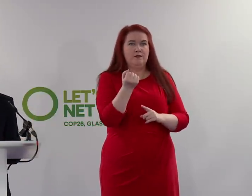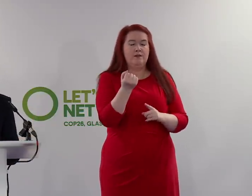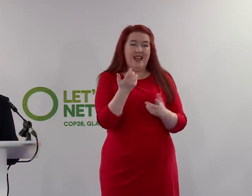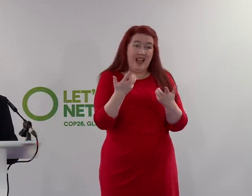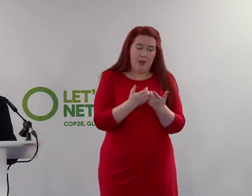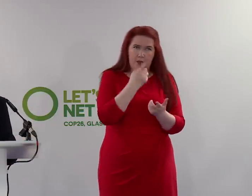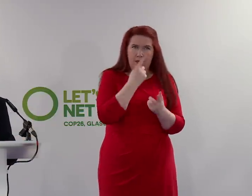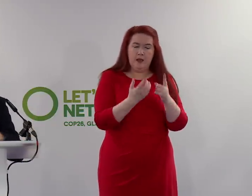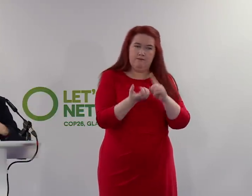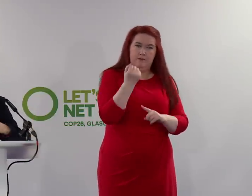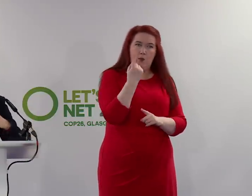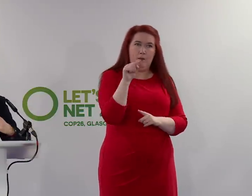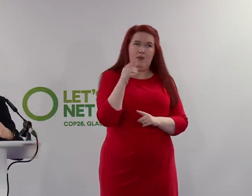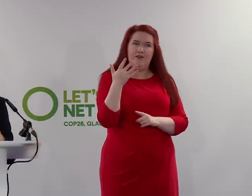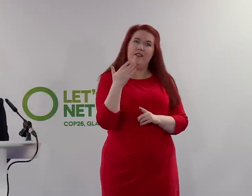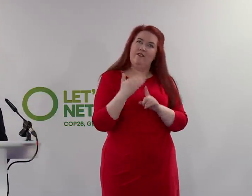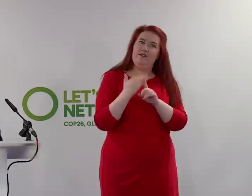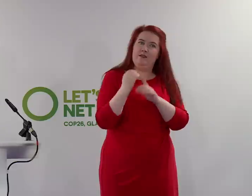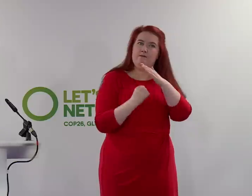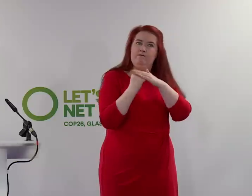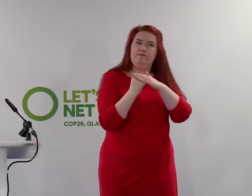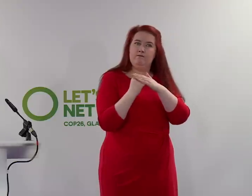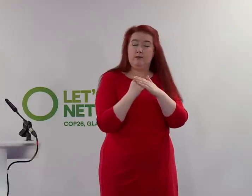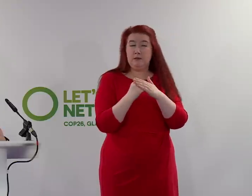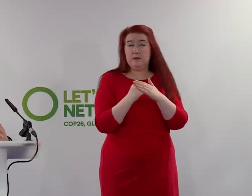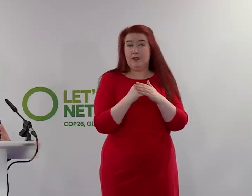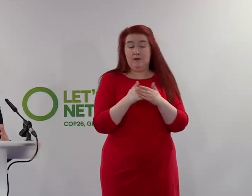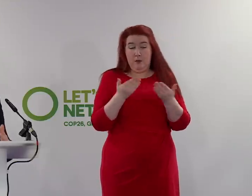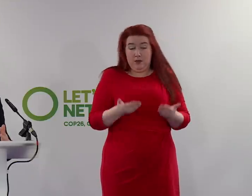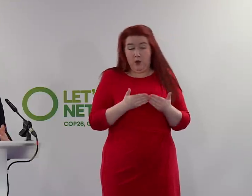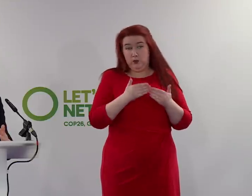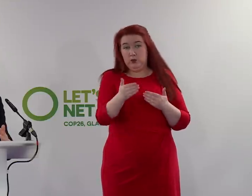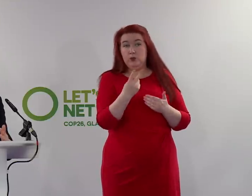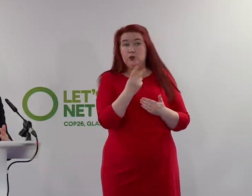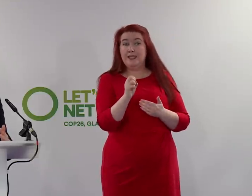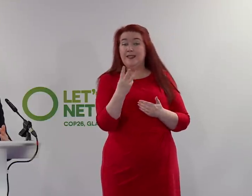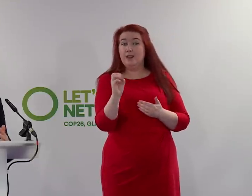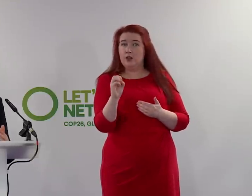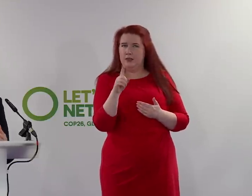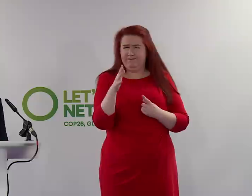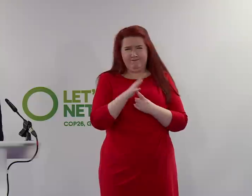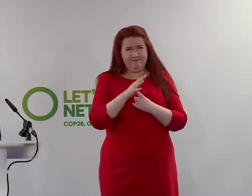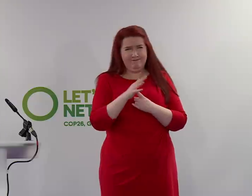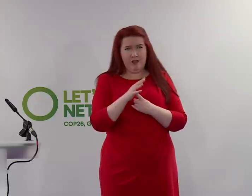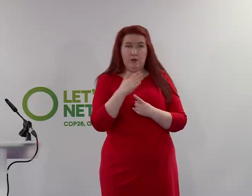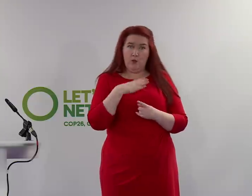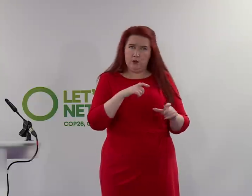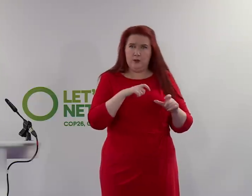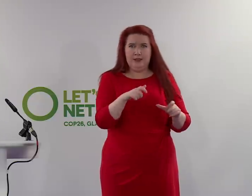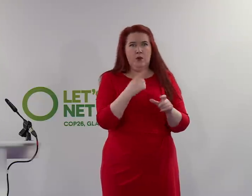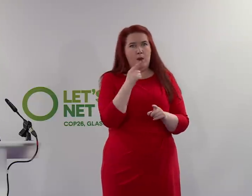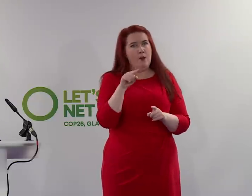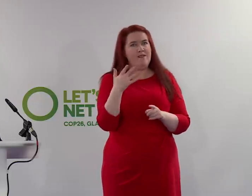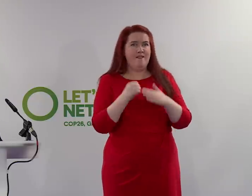keeping 1.5.5 alive. The next decade between now and 2030 is critical if 1.5 is to stay alive. So we need to see